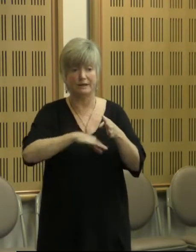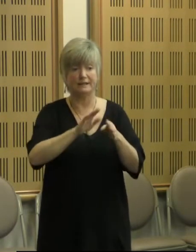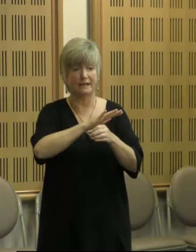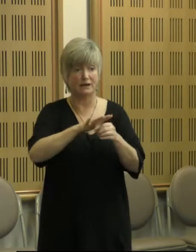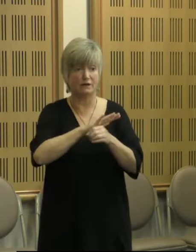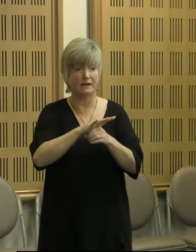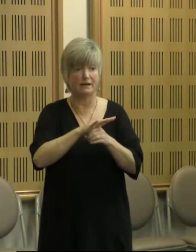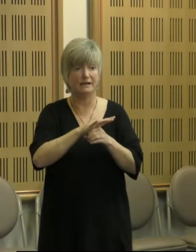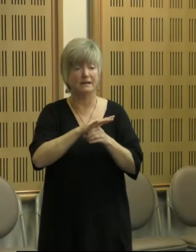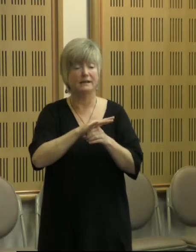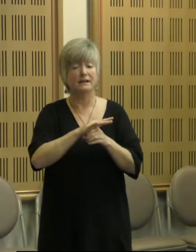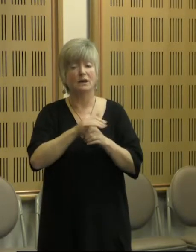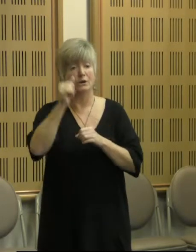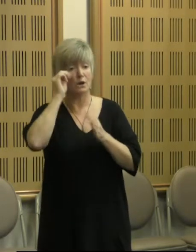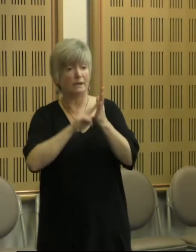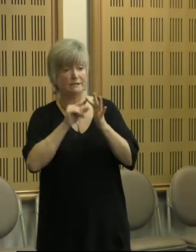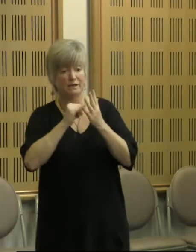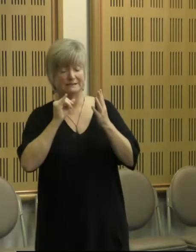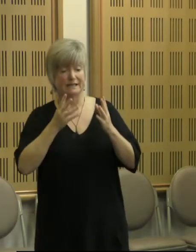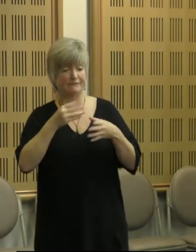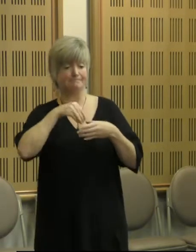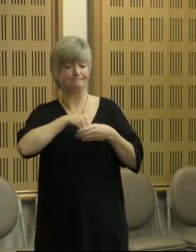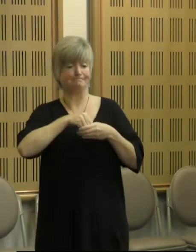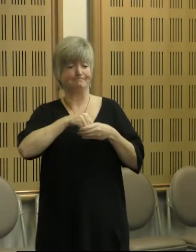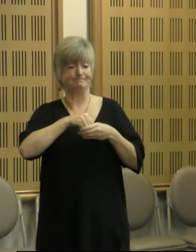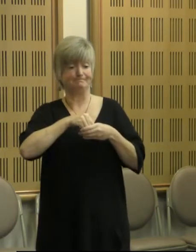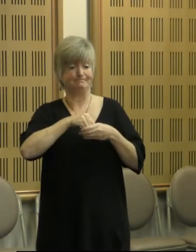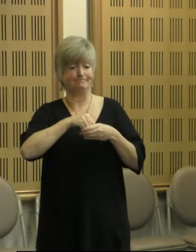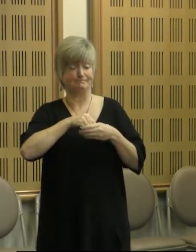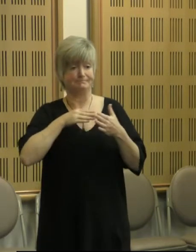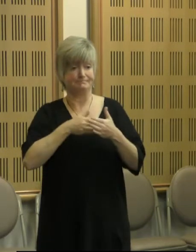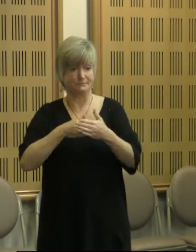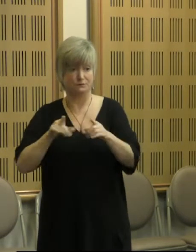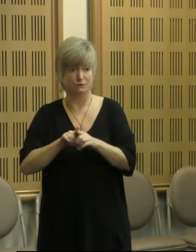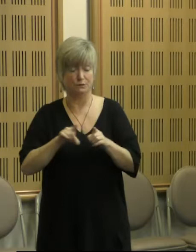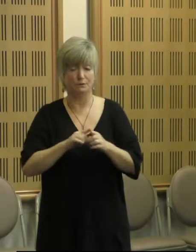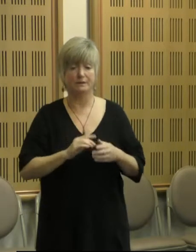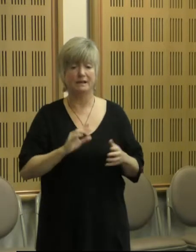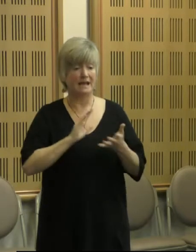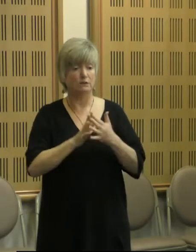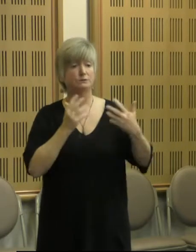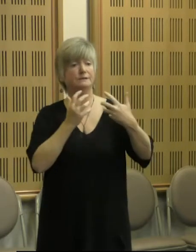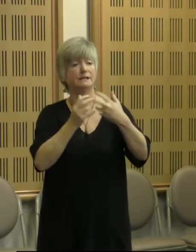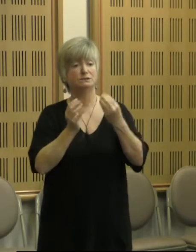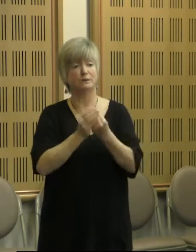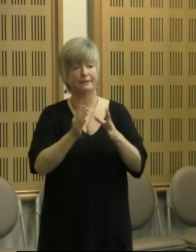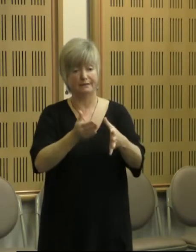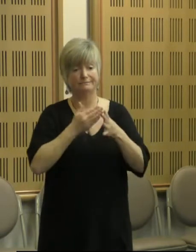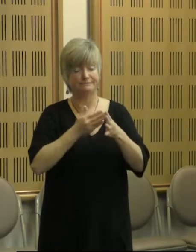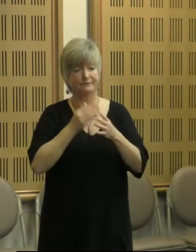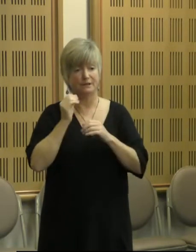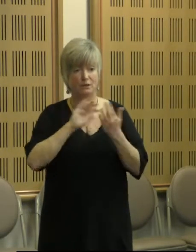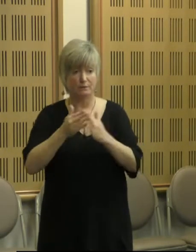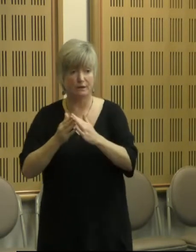challenges, they're engaging much better with Aboriginal communities, that ones we'll work with anyway. And there's a more, seems to be a more